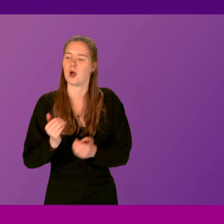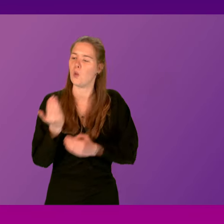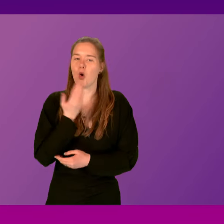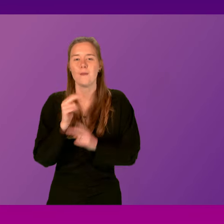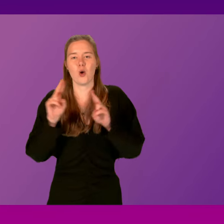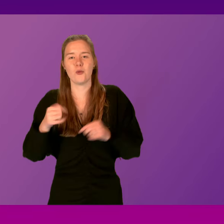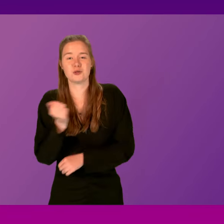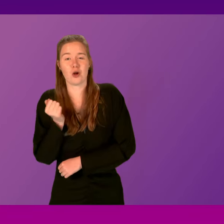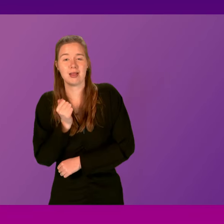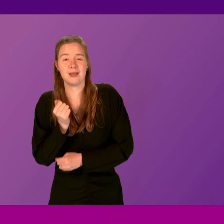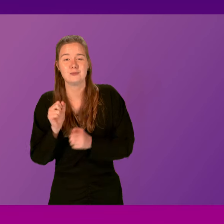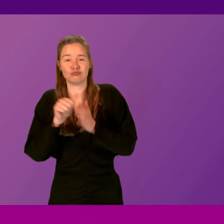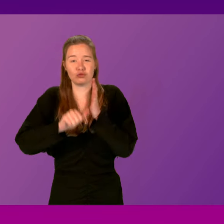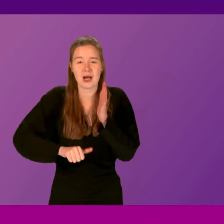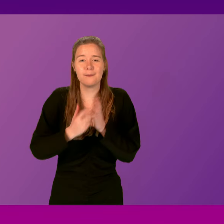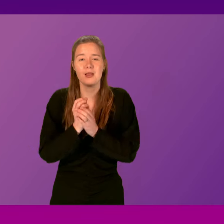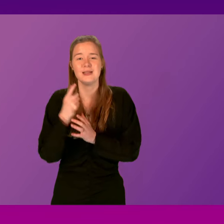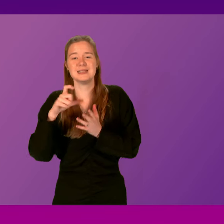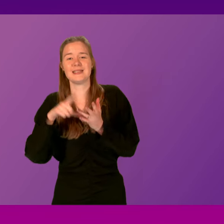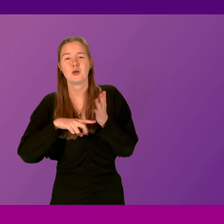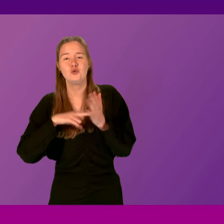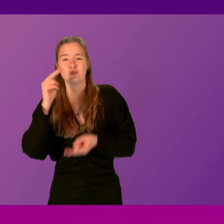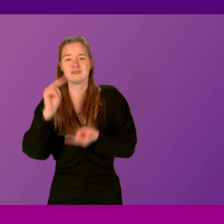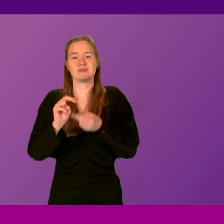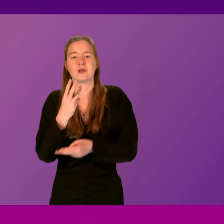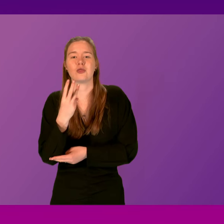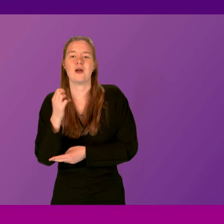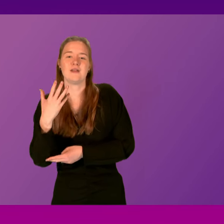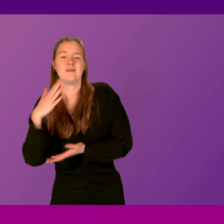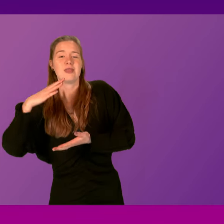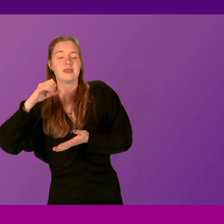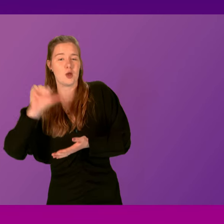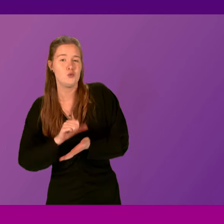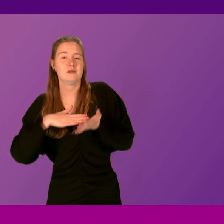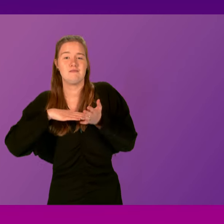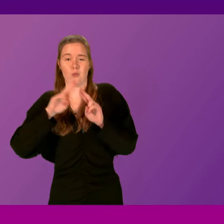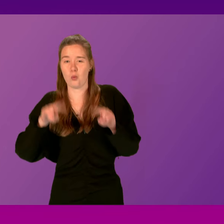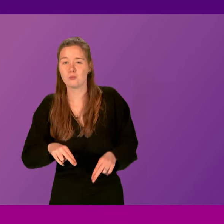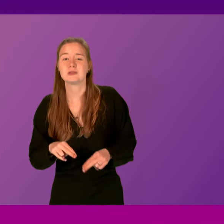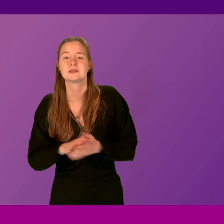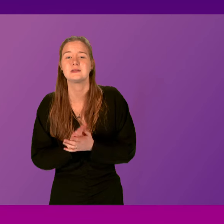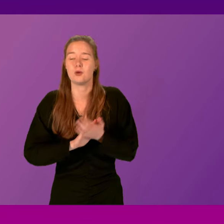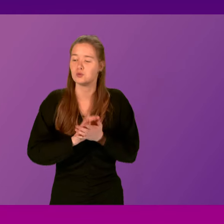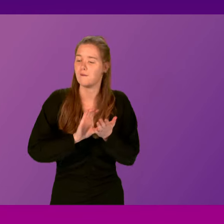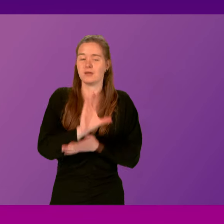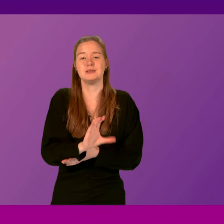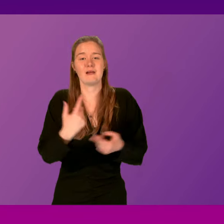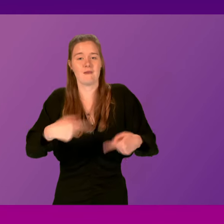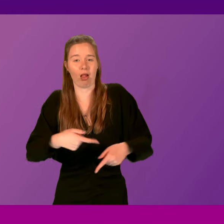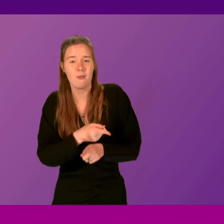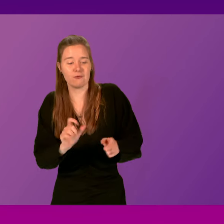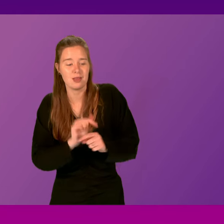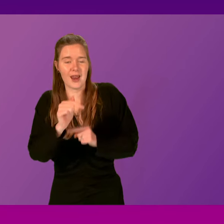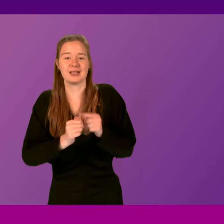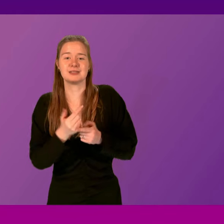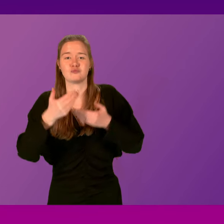programme, which has already cut the bills and carbon for 35,000 low-income households with up to 700 million pounds of funding made available over